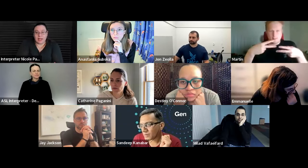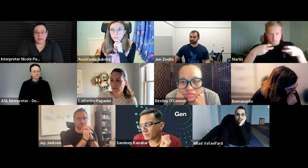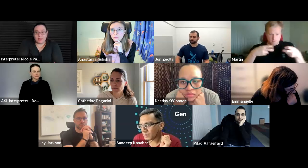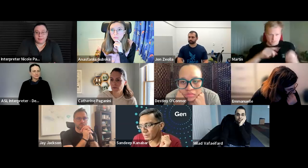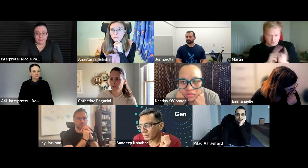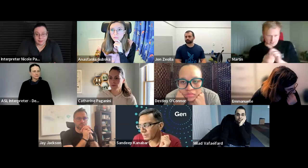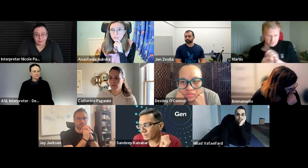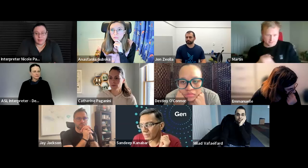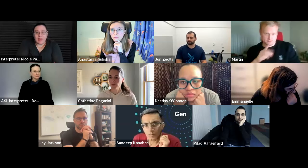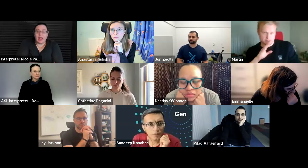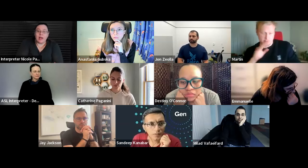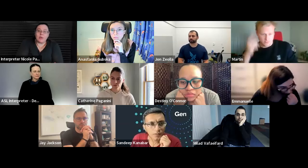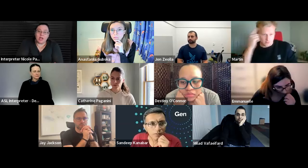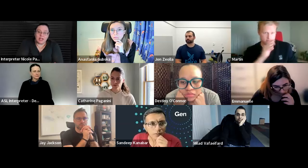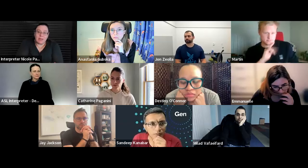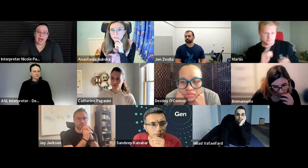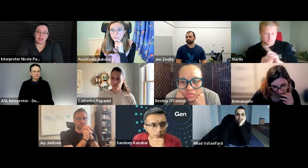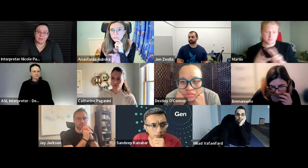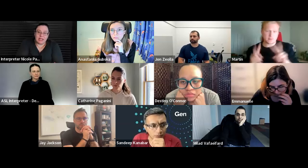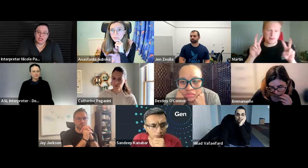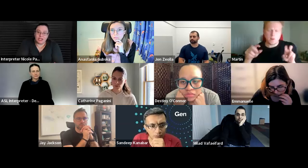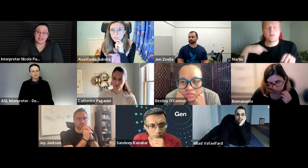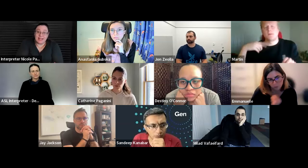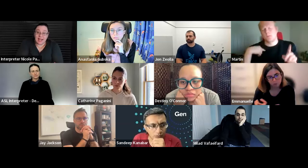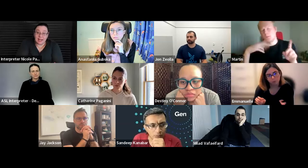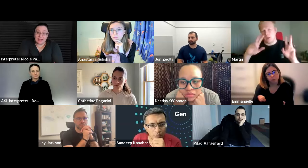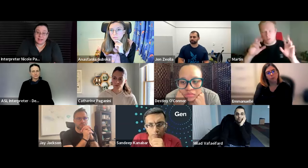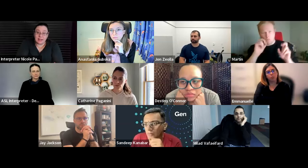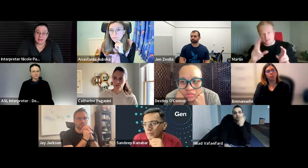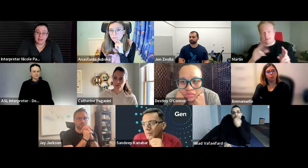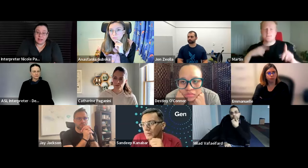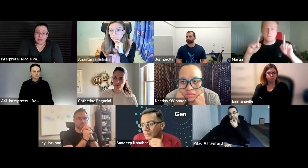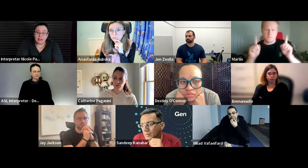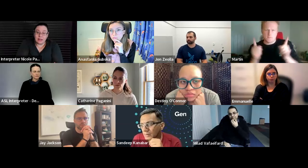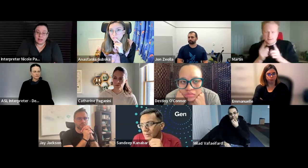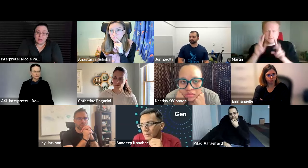okay so i was talking about speech to text